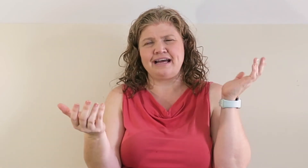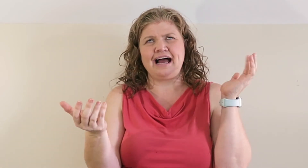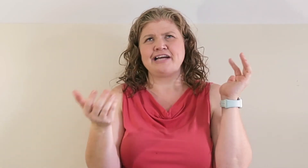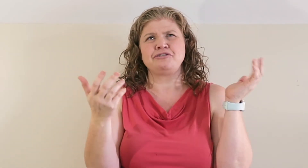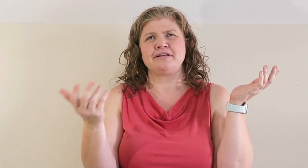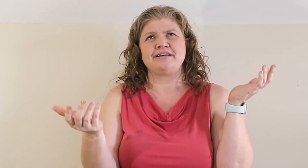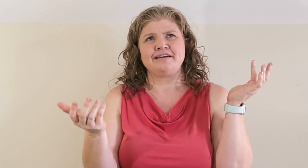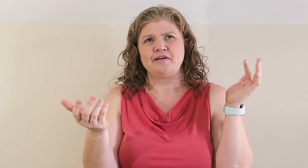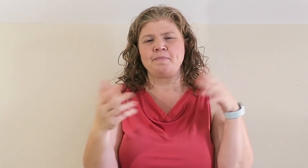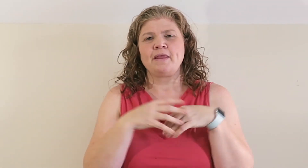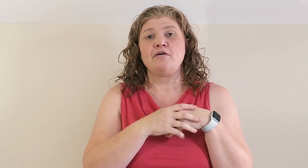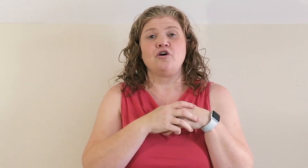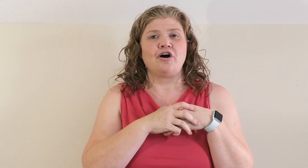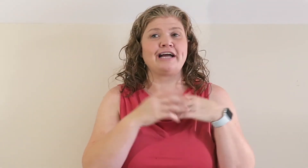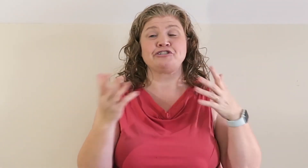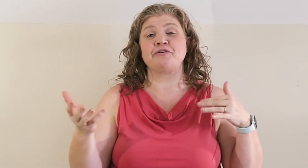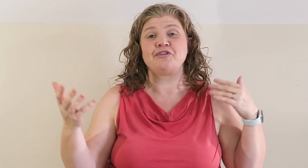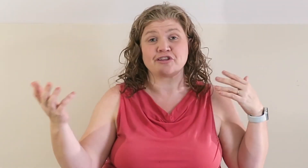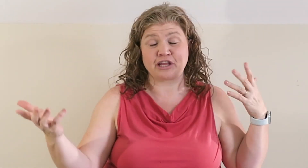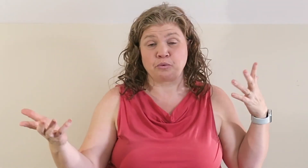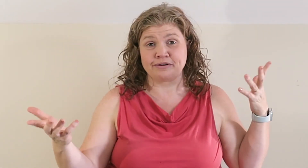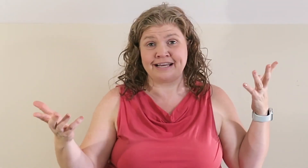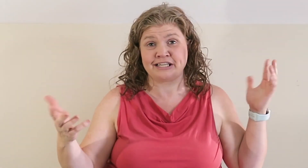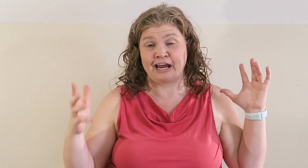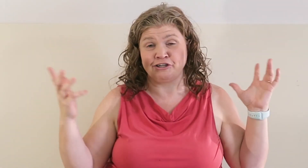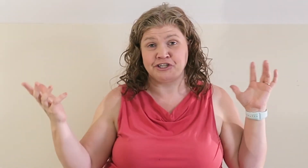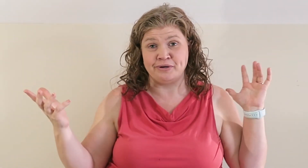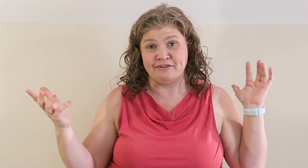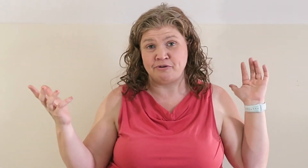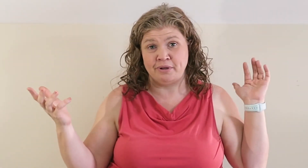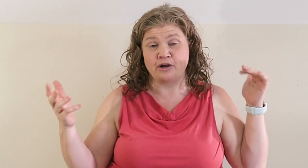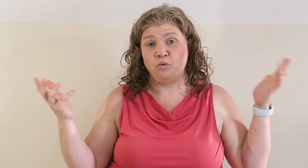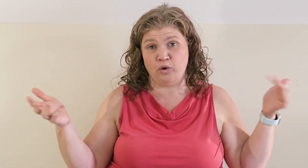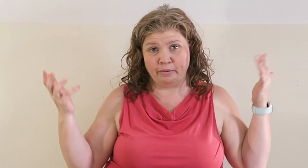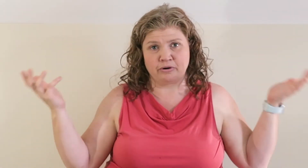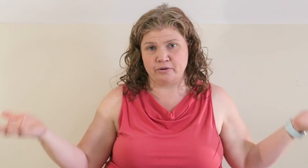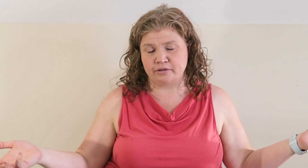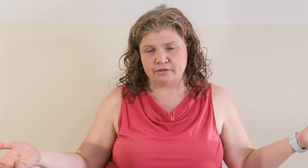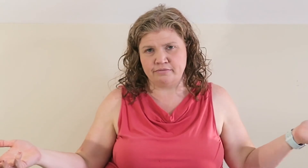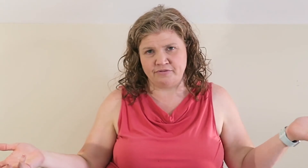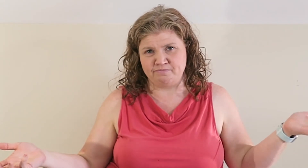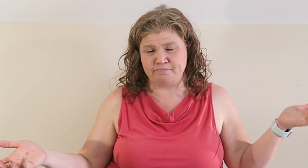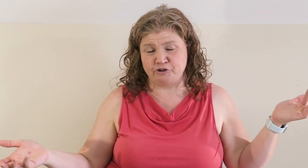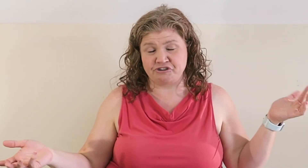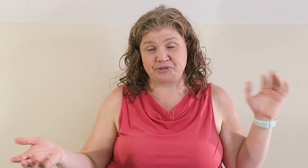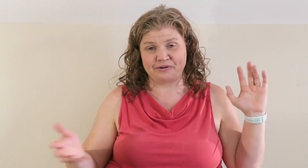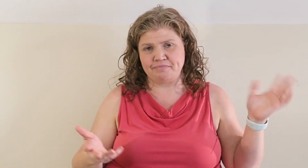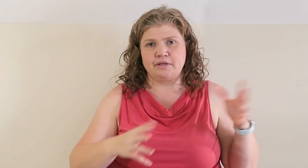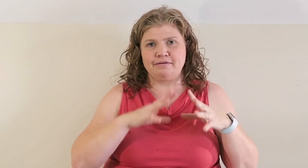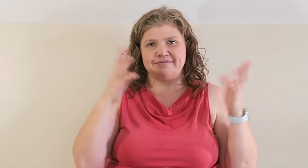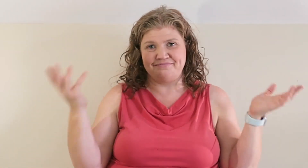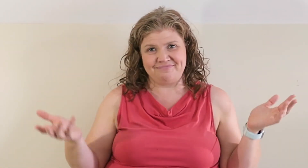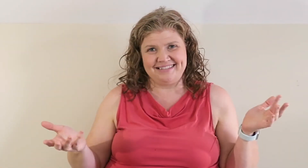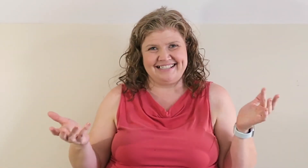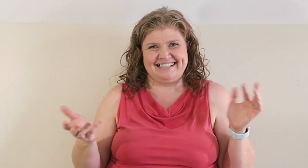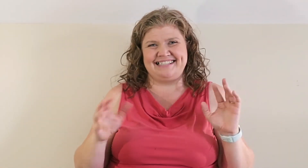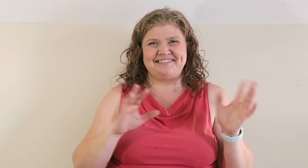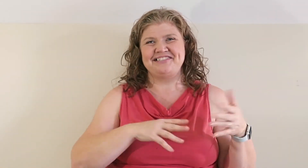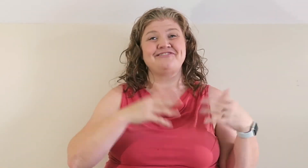I shouldn't actually, they weren't things that I could just go get from like Walmart or the grocery store. So